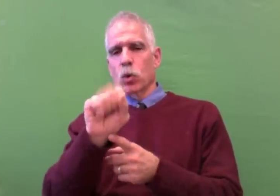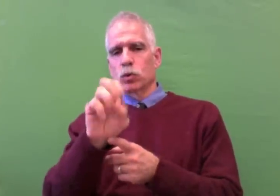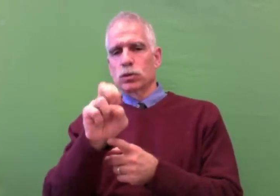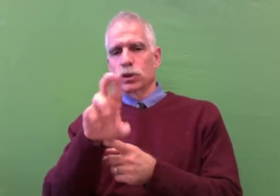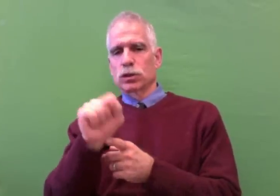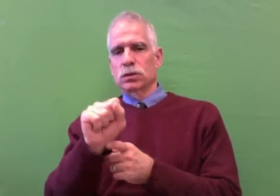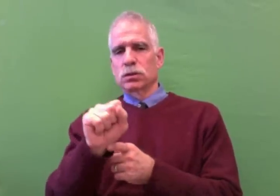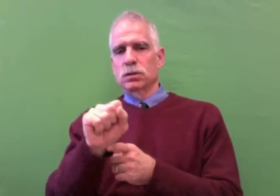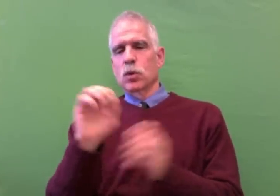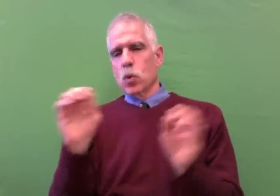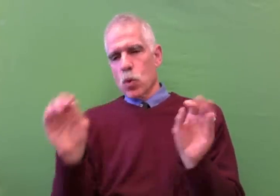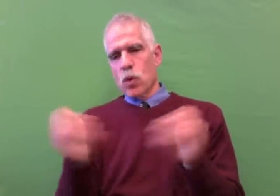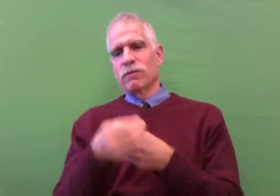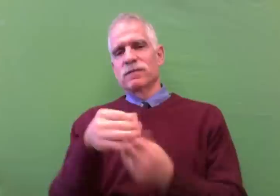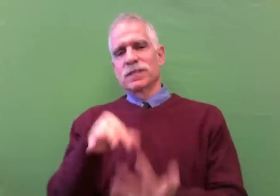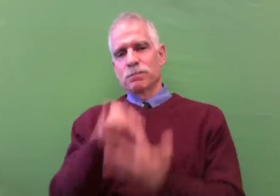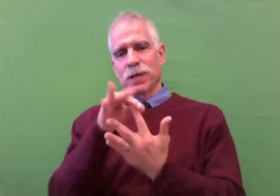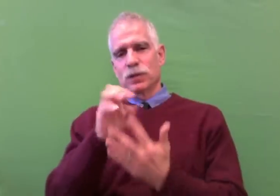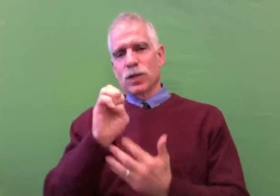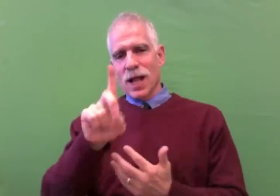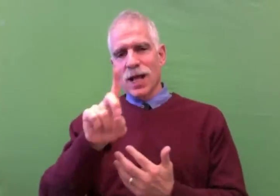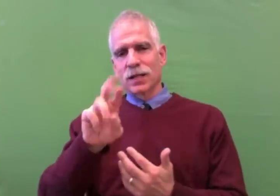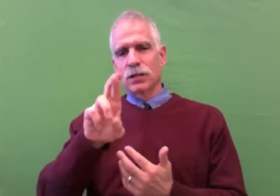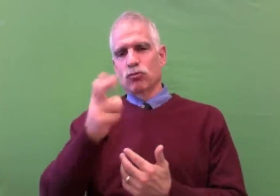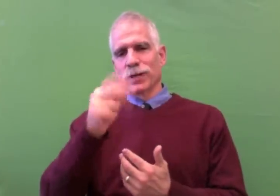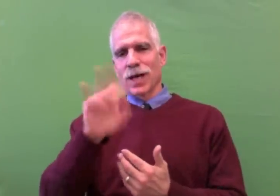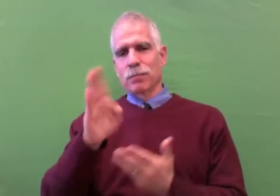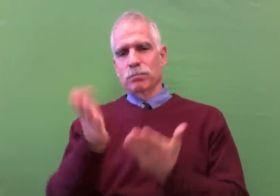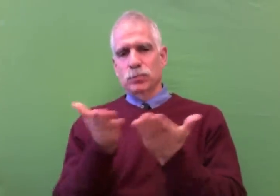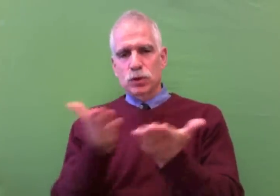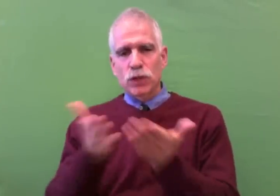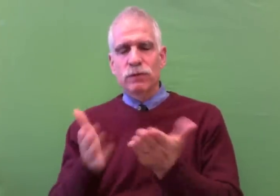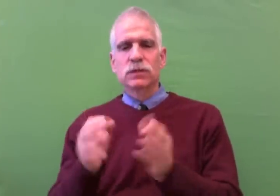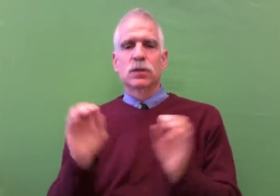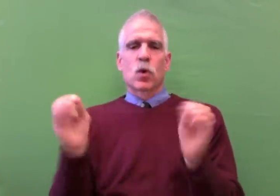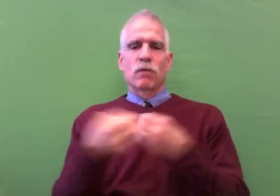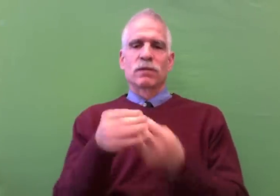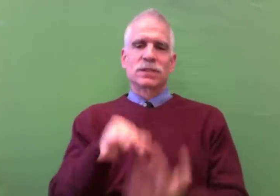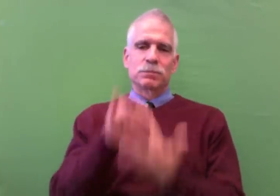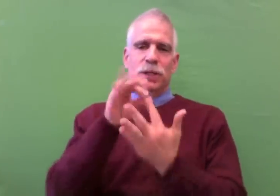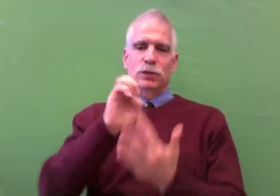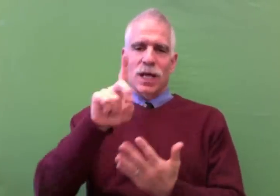the OSERS office, the Office of Special Education and Rehabilitation Services office,